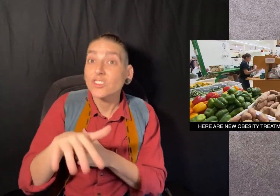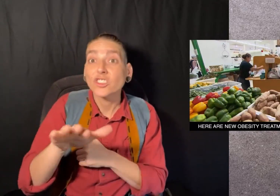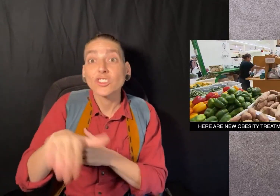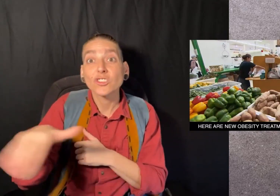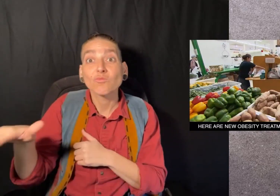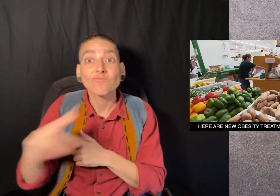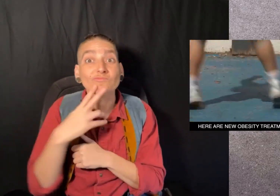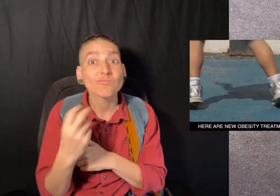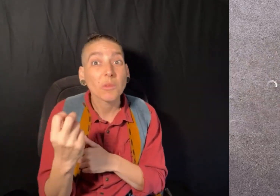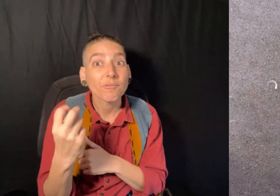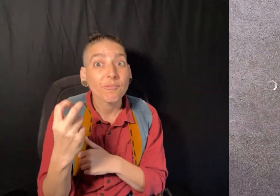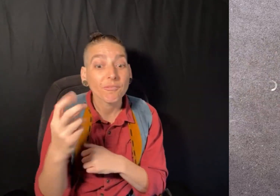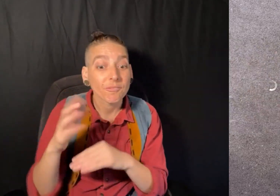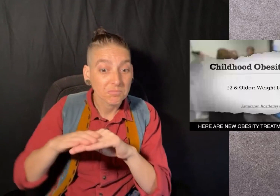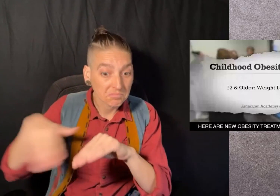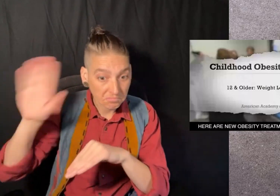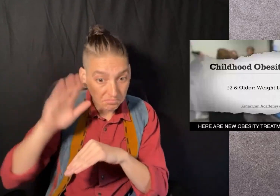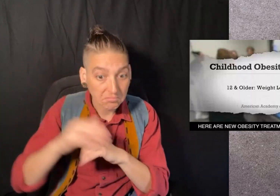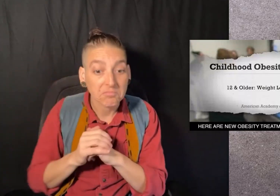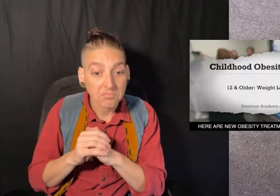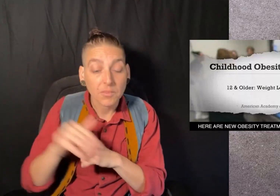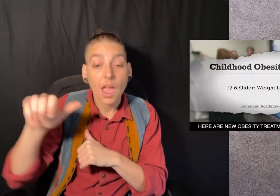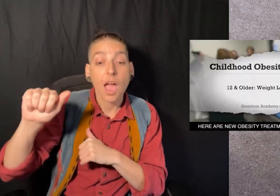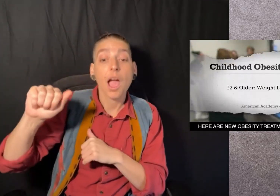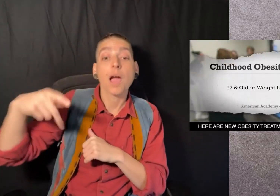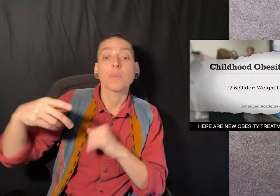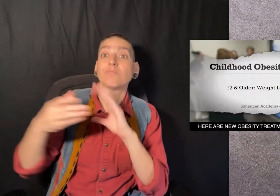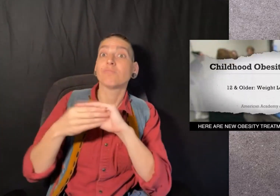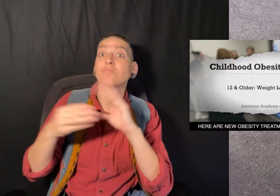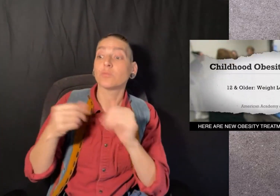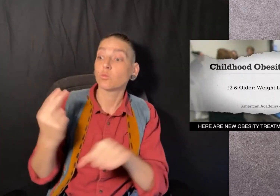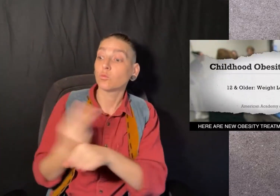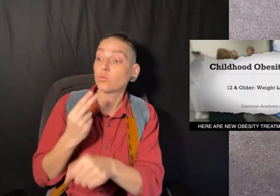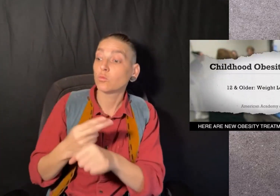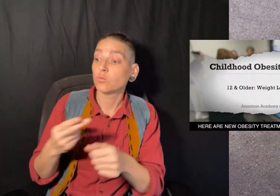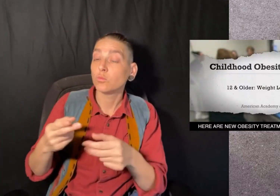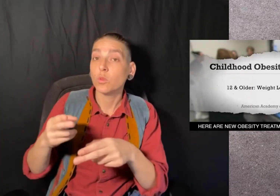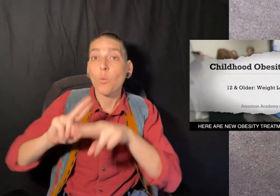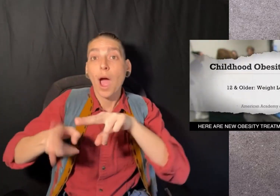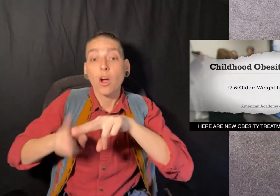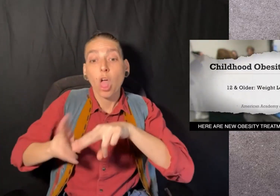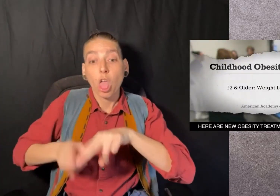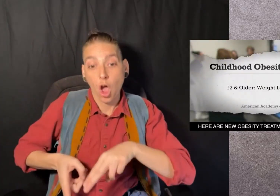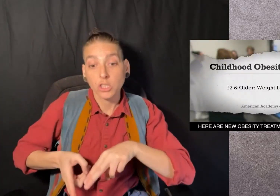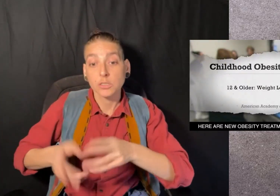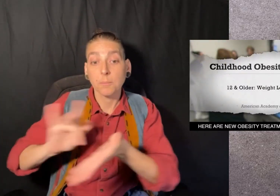and older, the AAP says use of weight loss medications is appropriate.